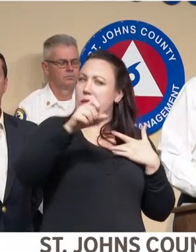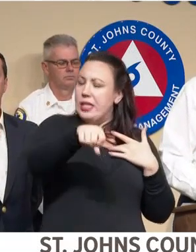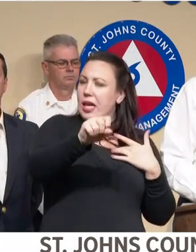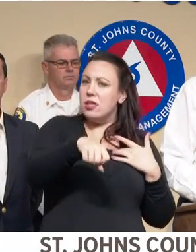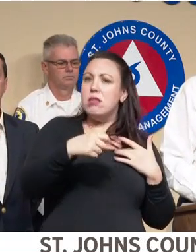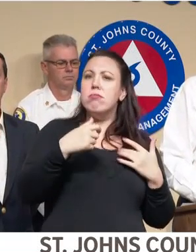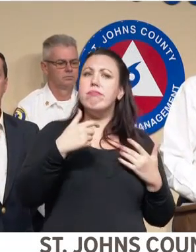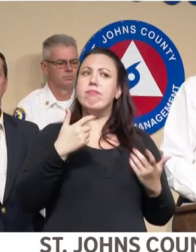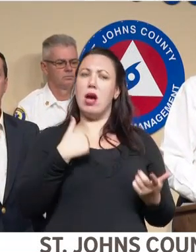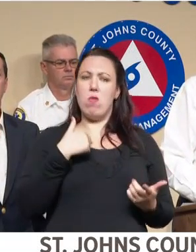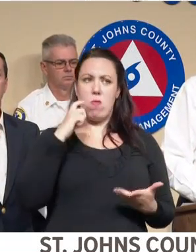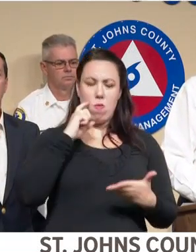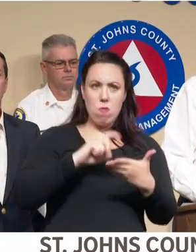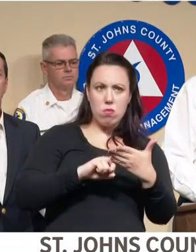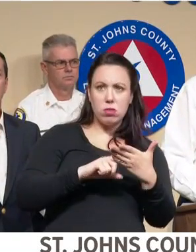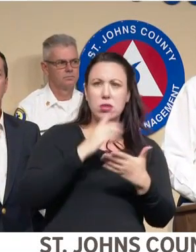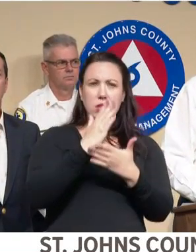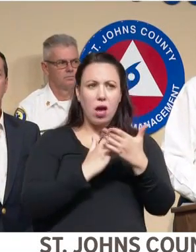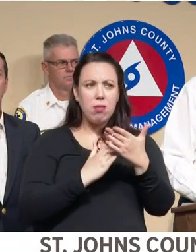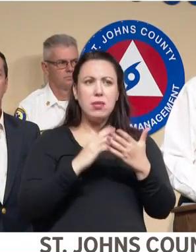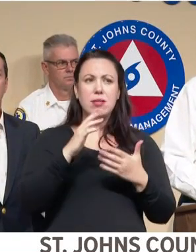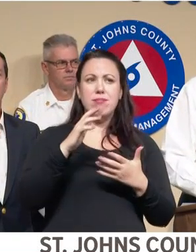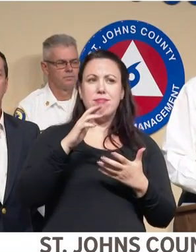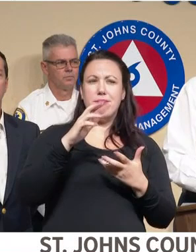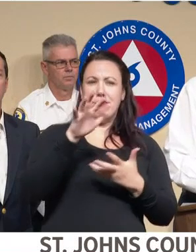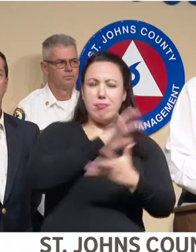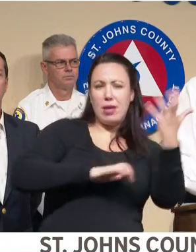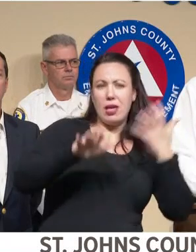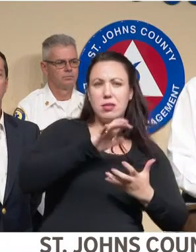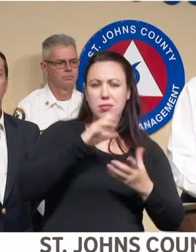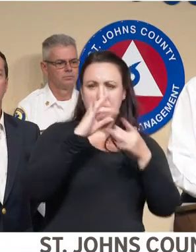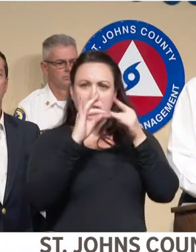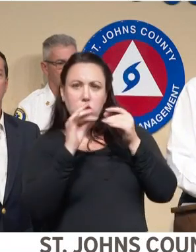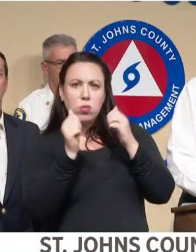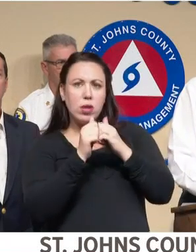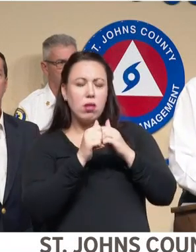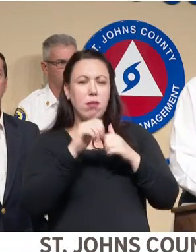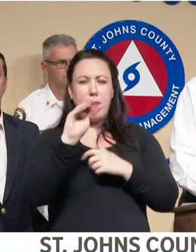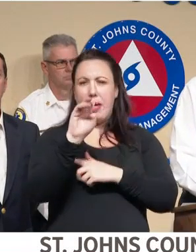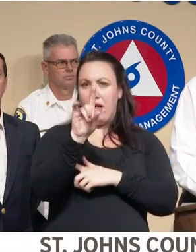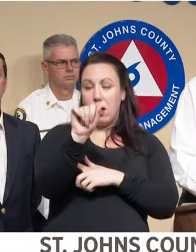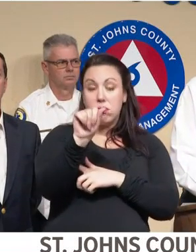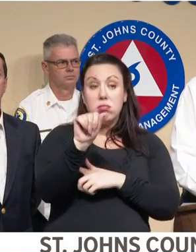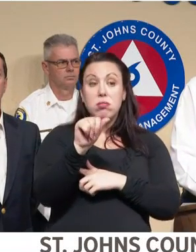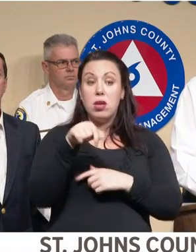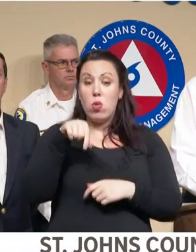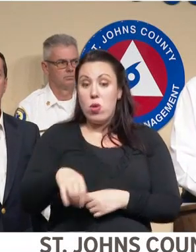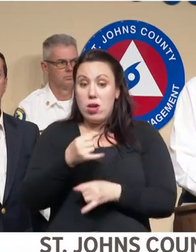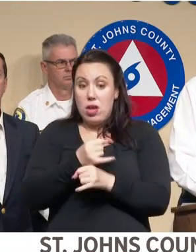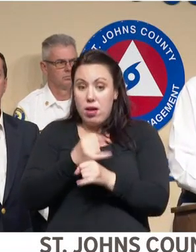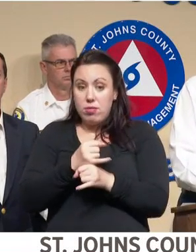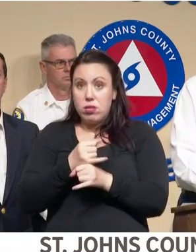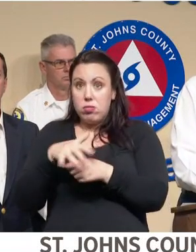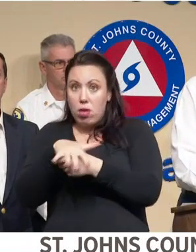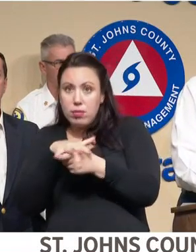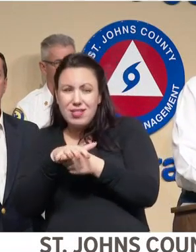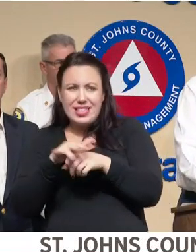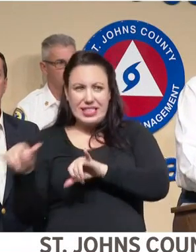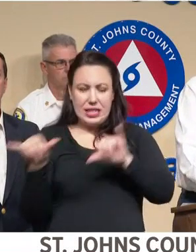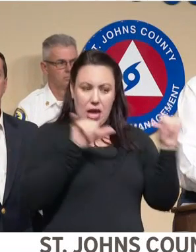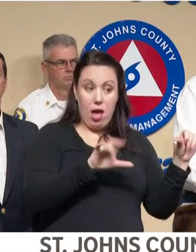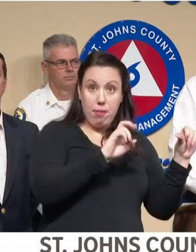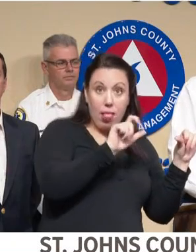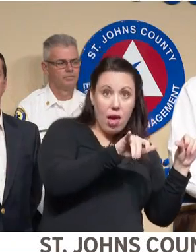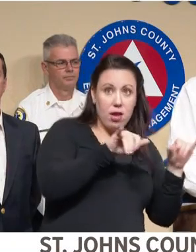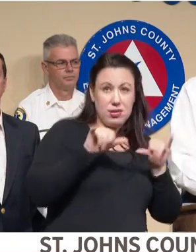bit of media mixed message in that what happens in St. John's County is not necessarily what happens in Flagler or Clay